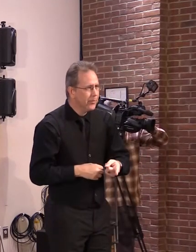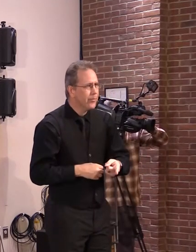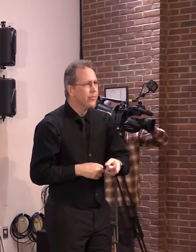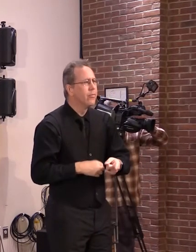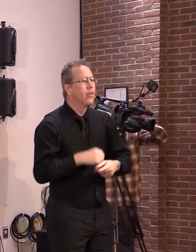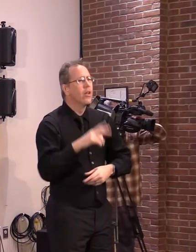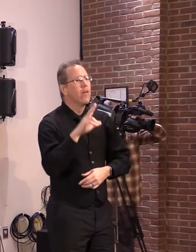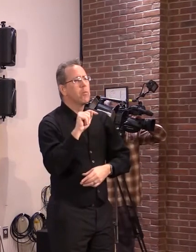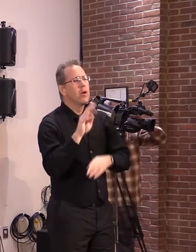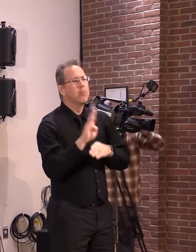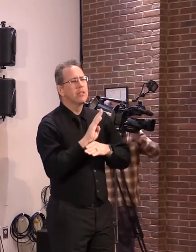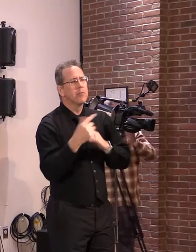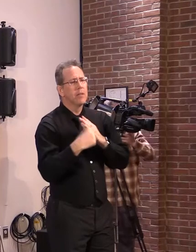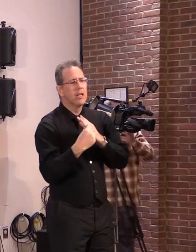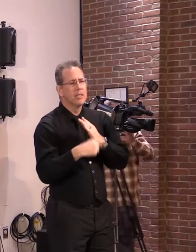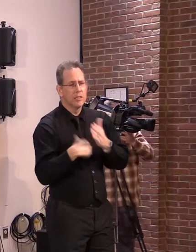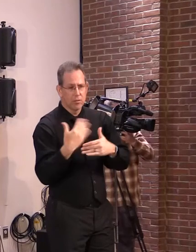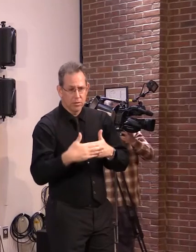Magazine.